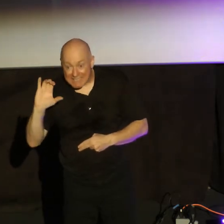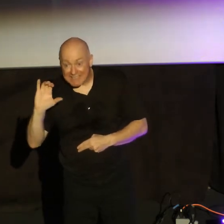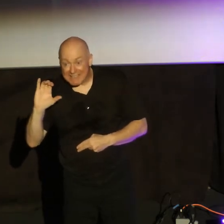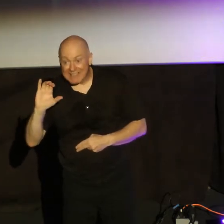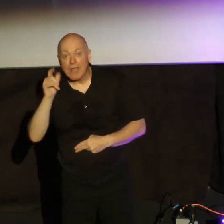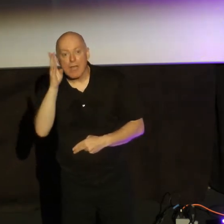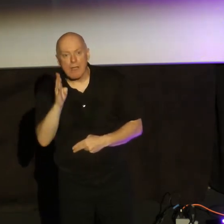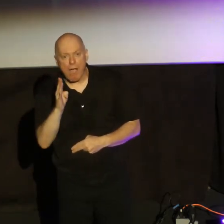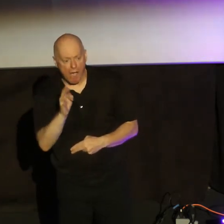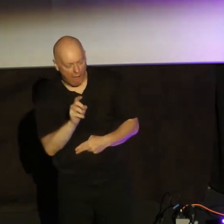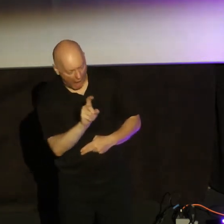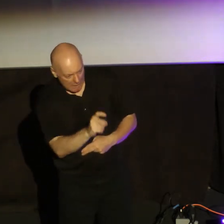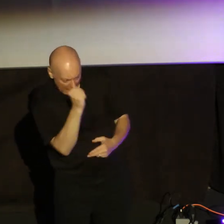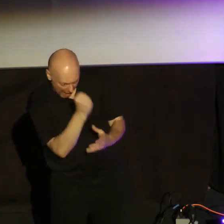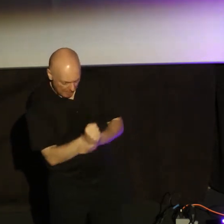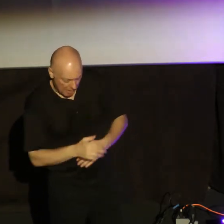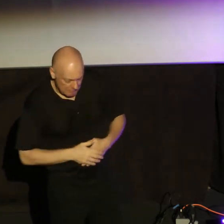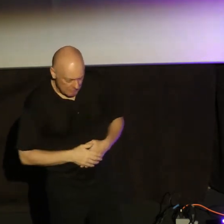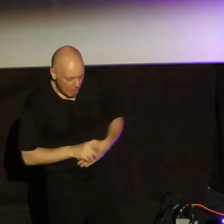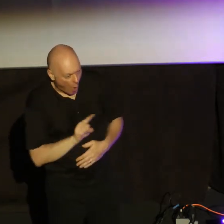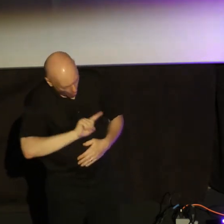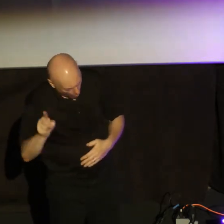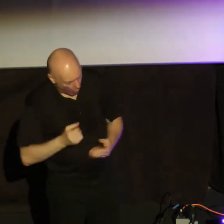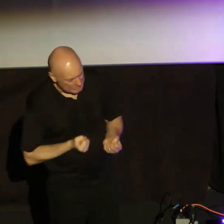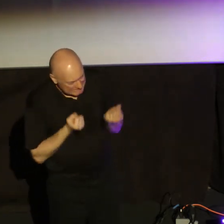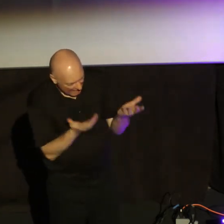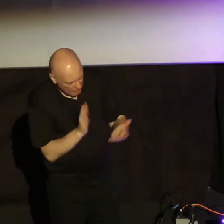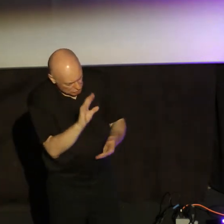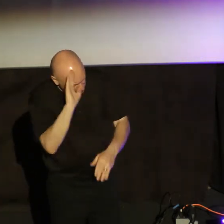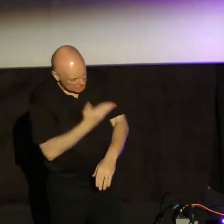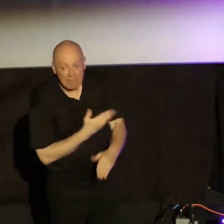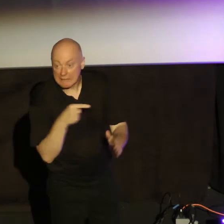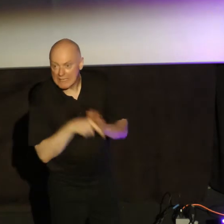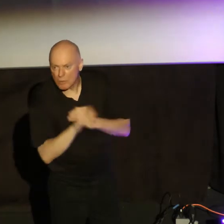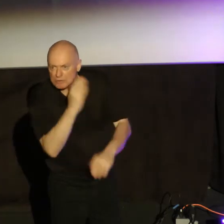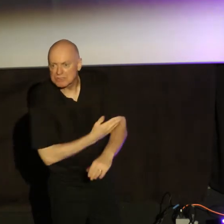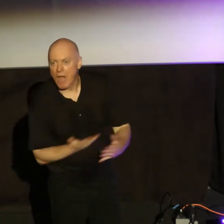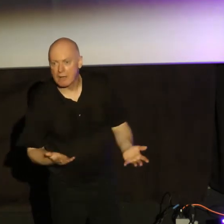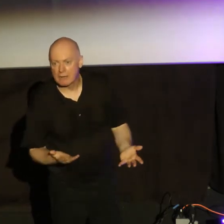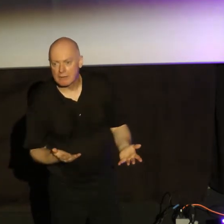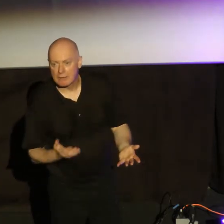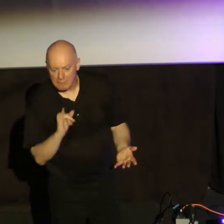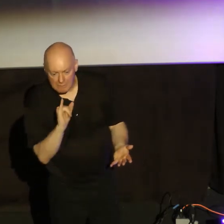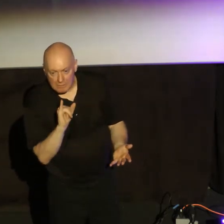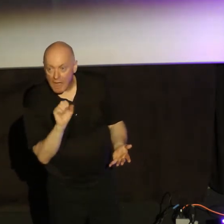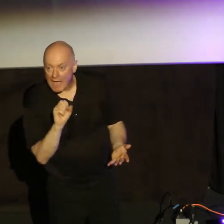asks Abraham to sacrifice his son, Isaac, on an altar.